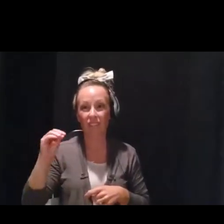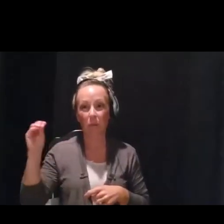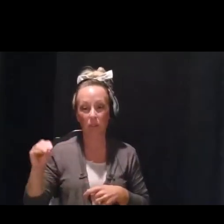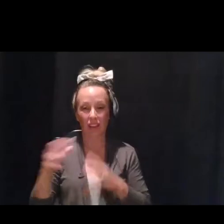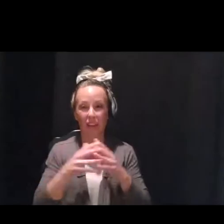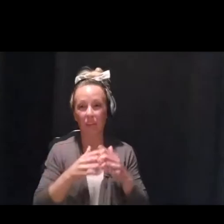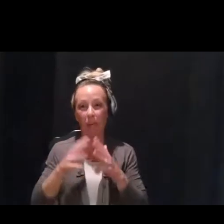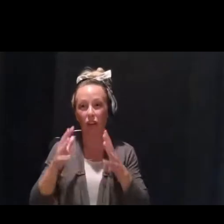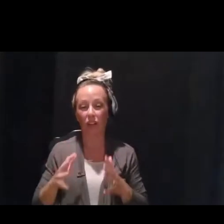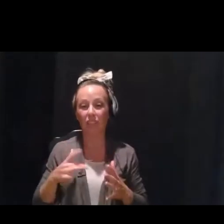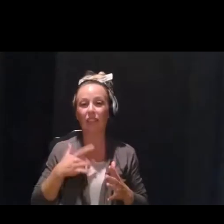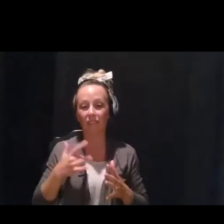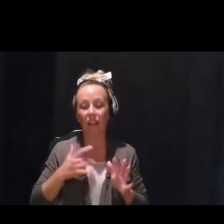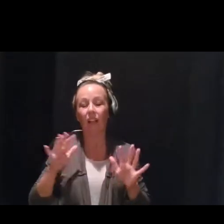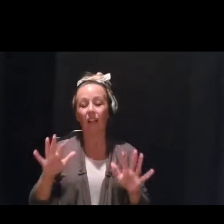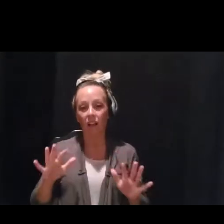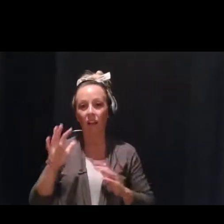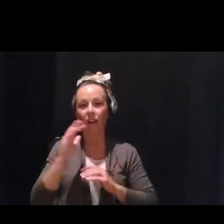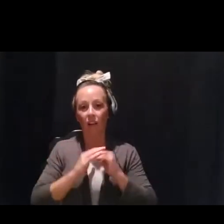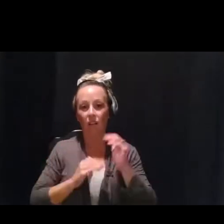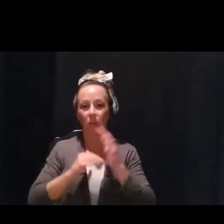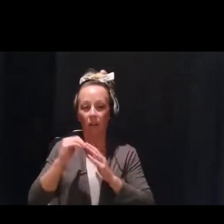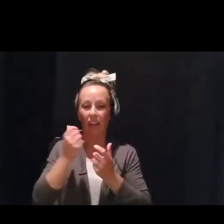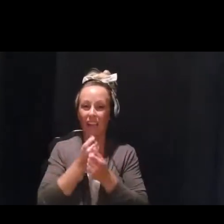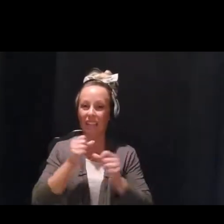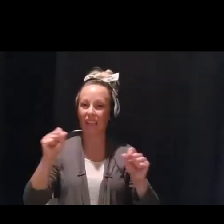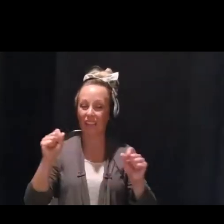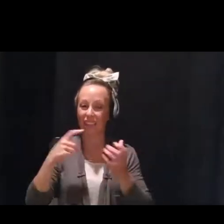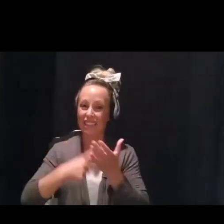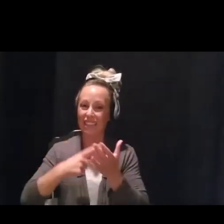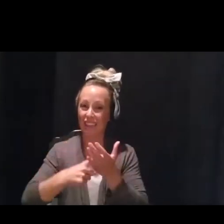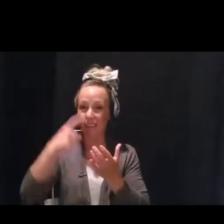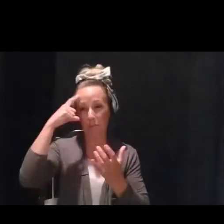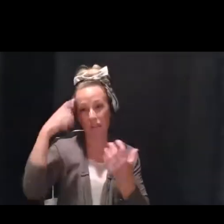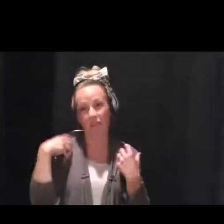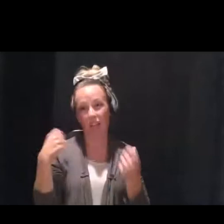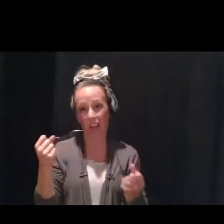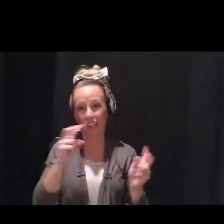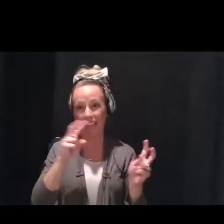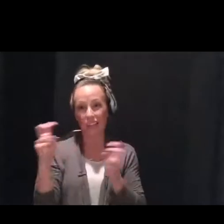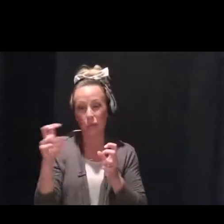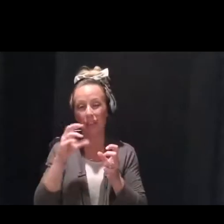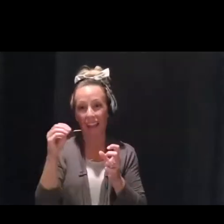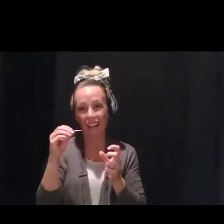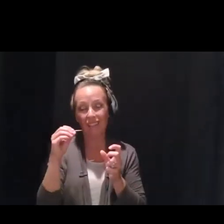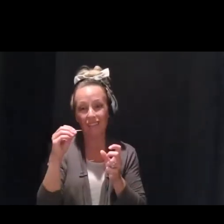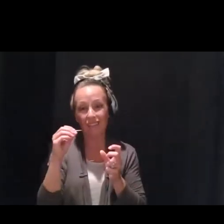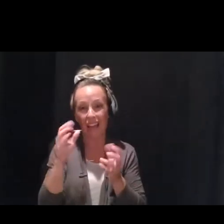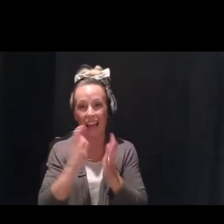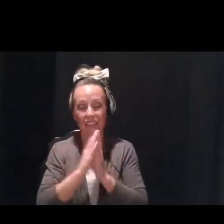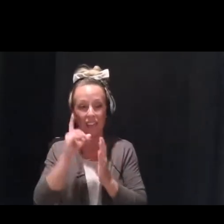feel comfortable and safe discussing mental health issues and seeking mental health help through their employment.